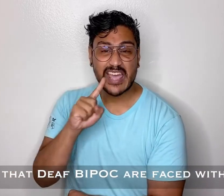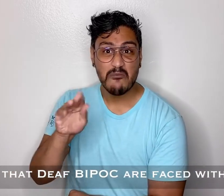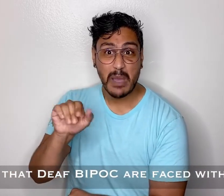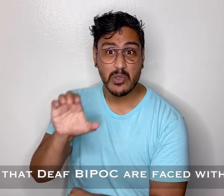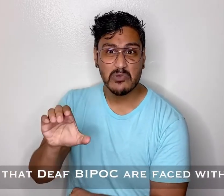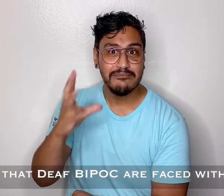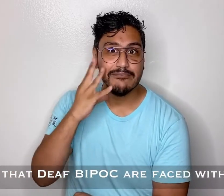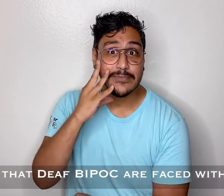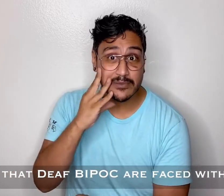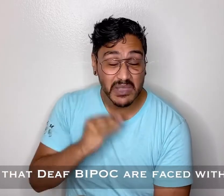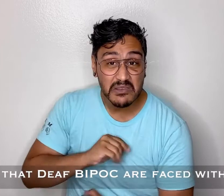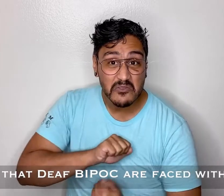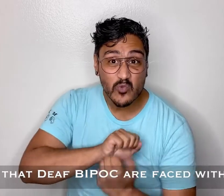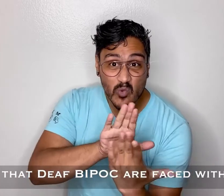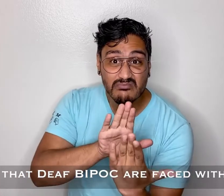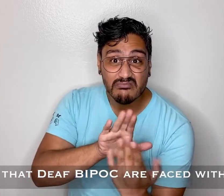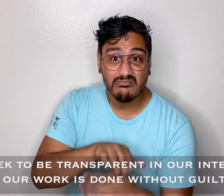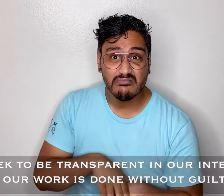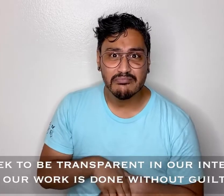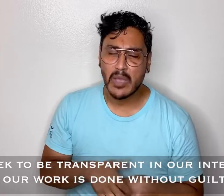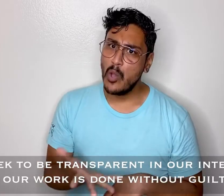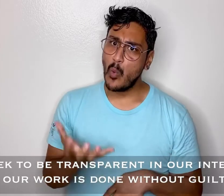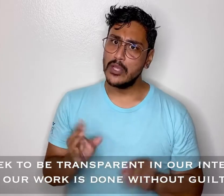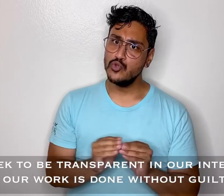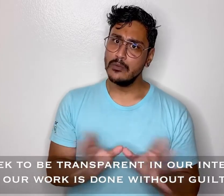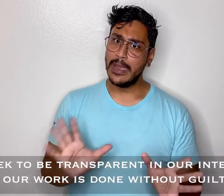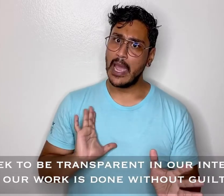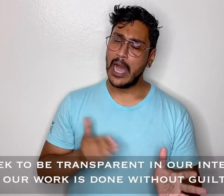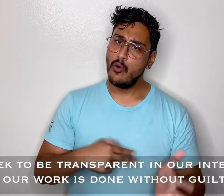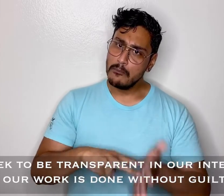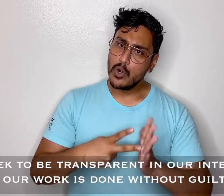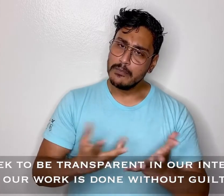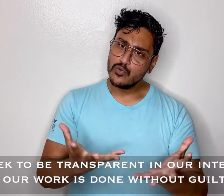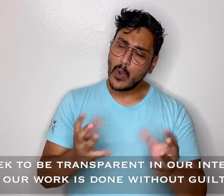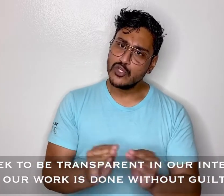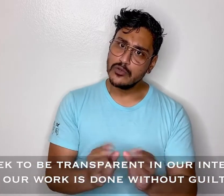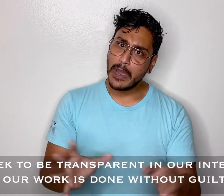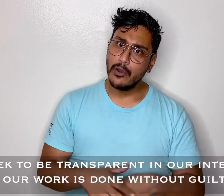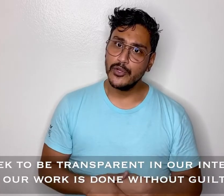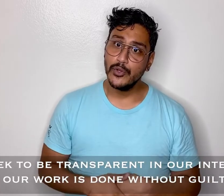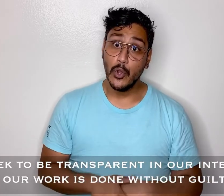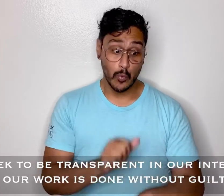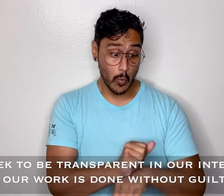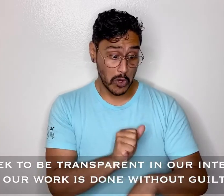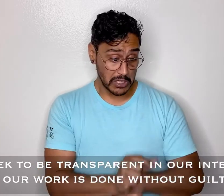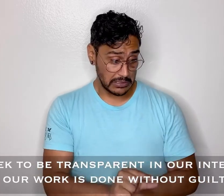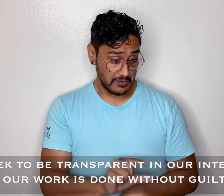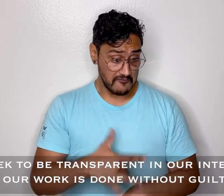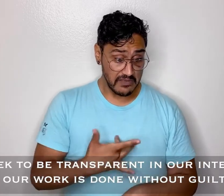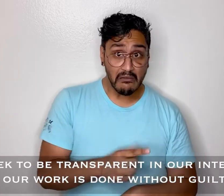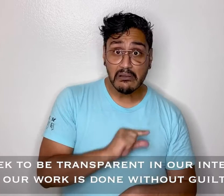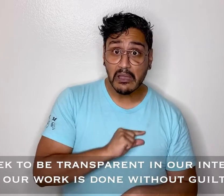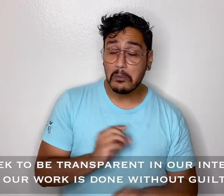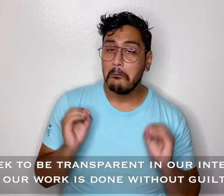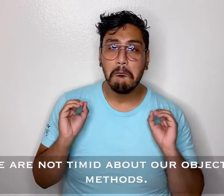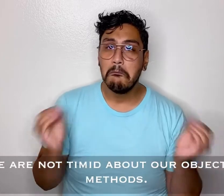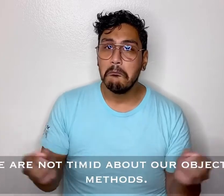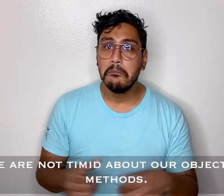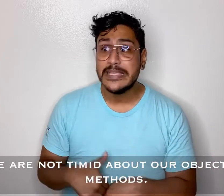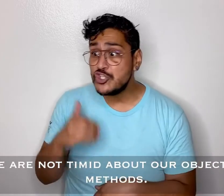racism that Deaf by POC are faced with. We seek to be transparent in our intentions and our work is done without